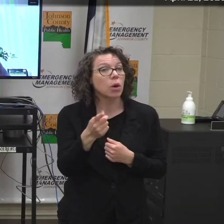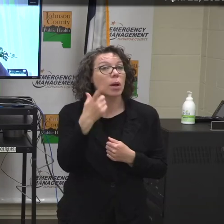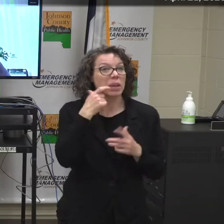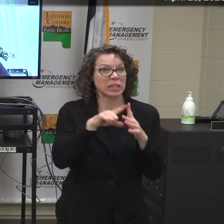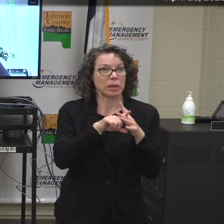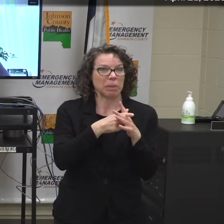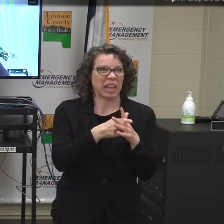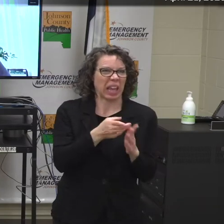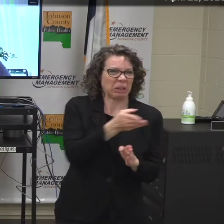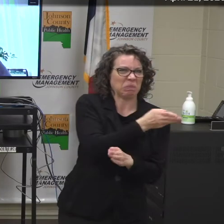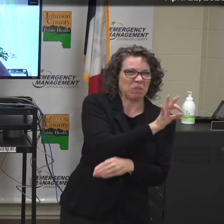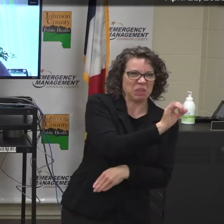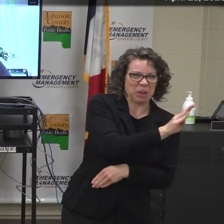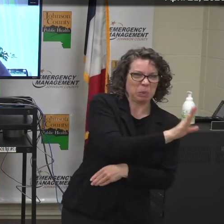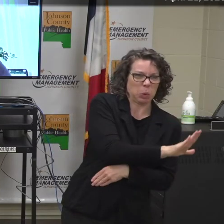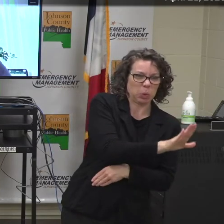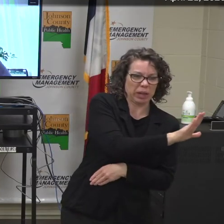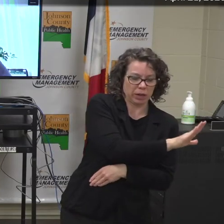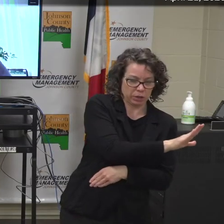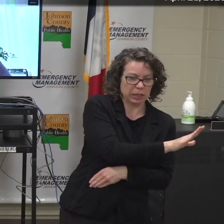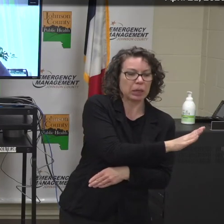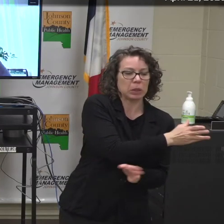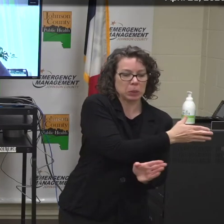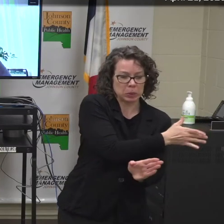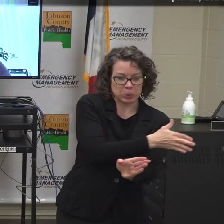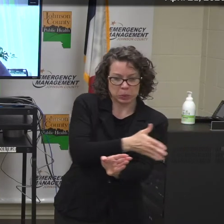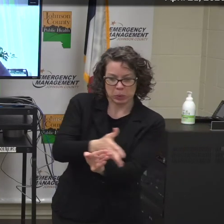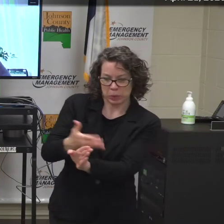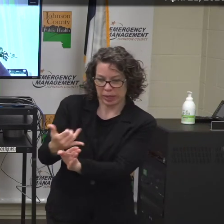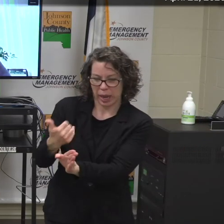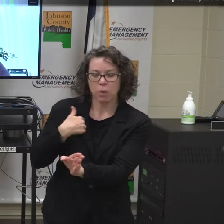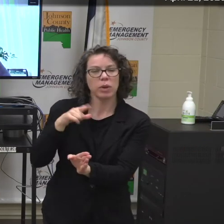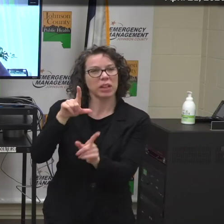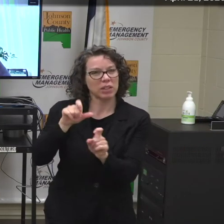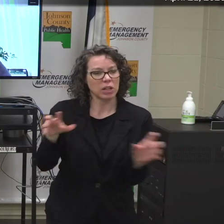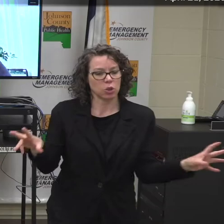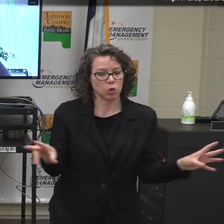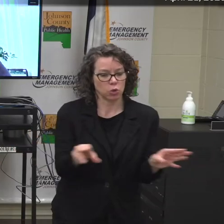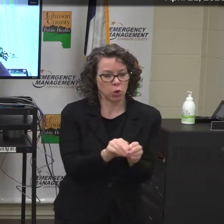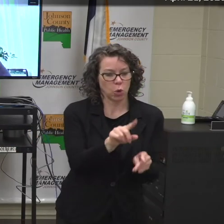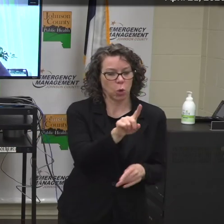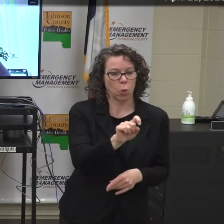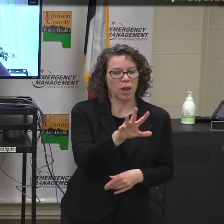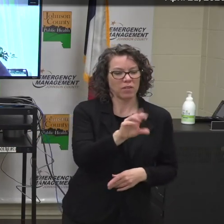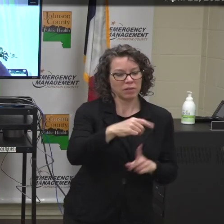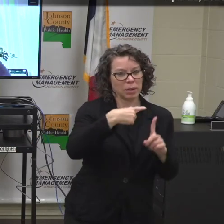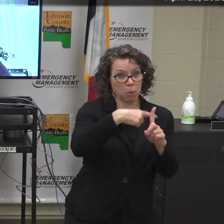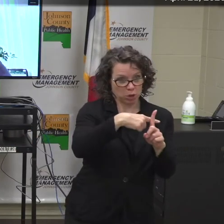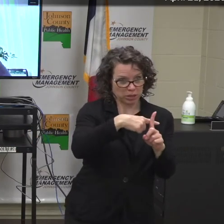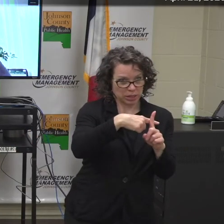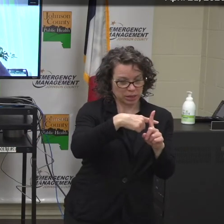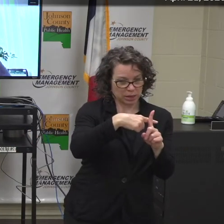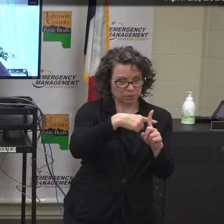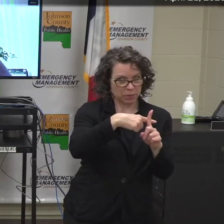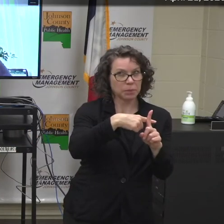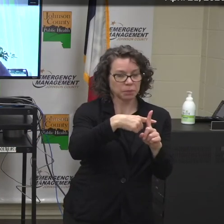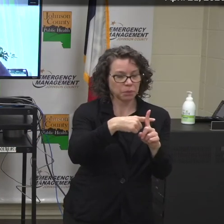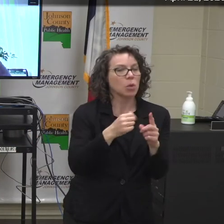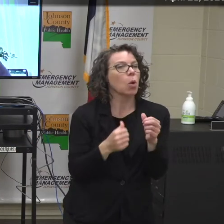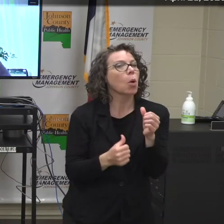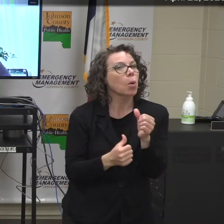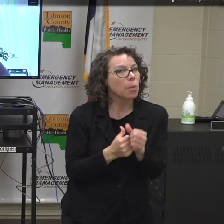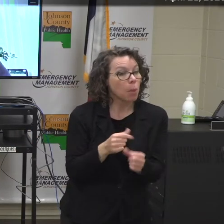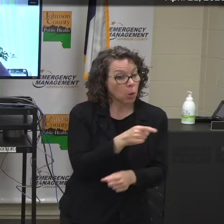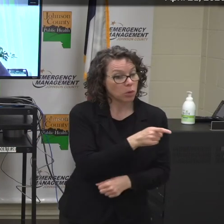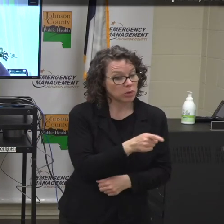began, we have, uh, tested a total of 150 who have been positive. Uh, the vast majority of